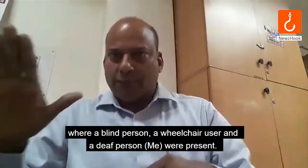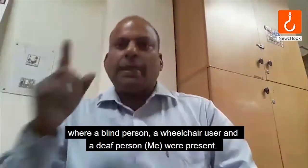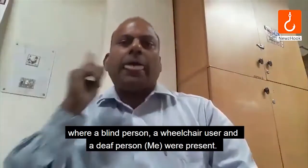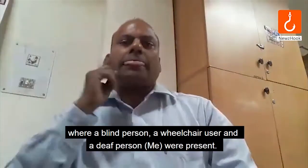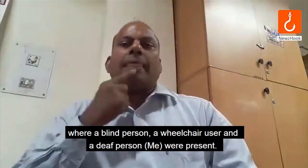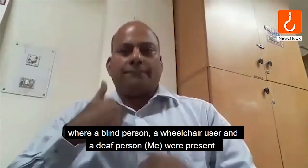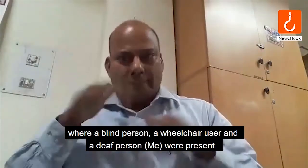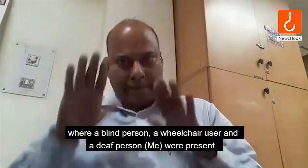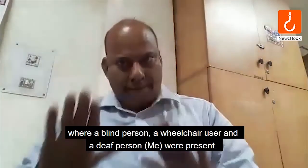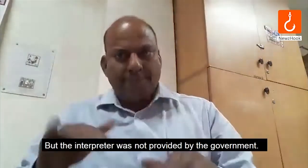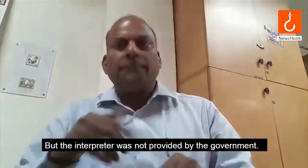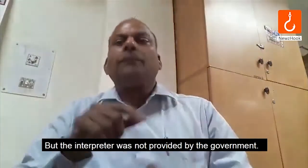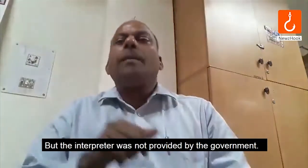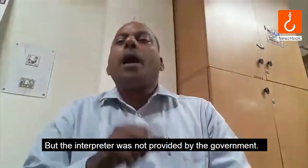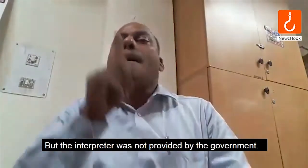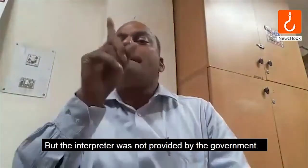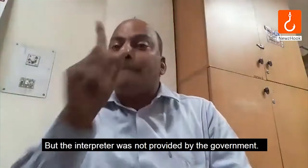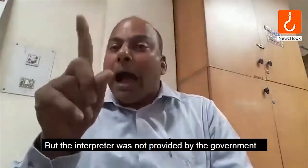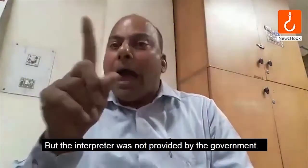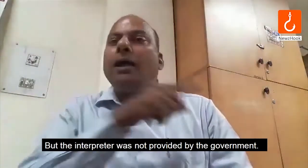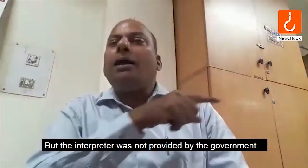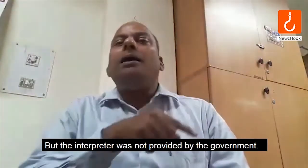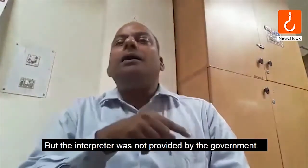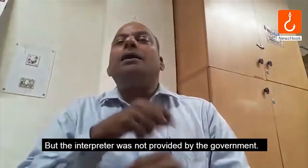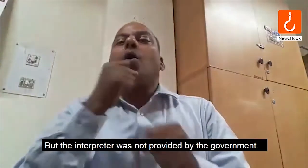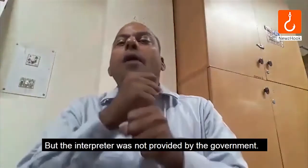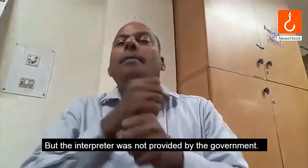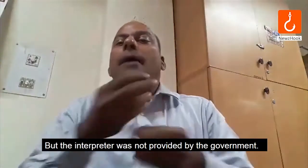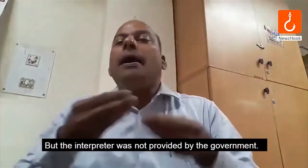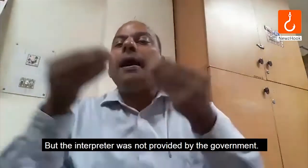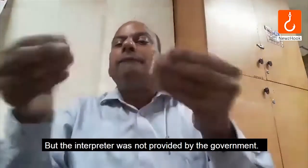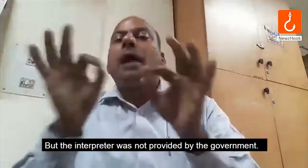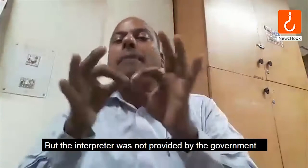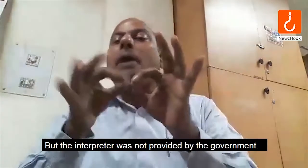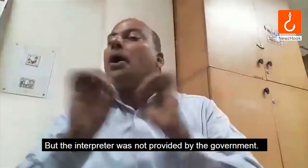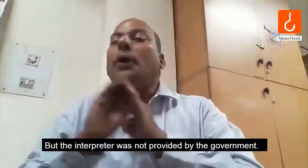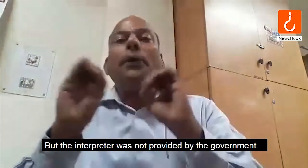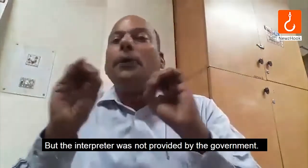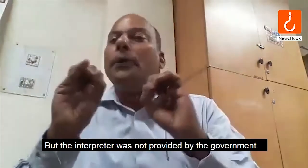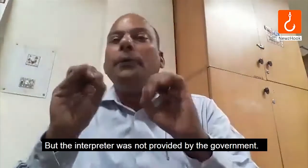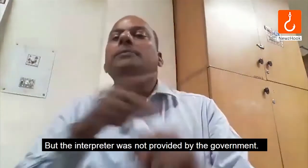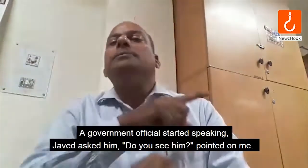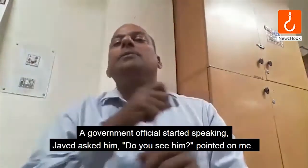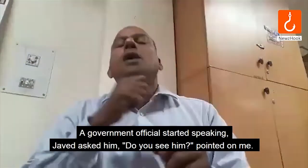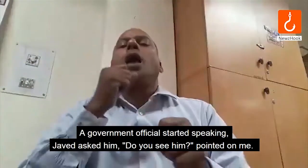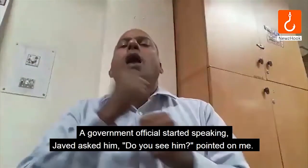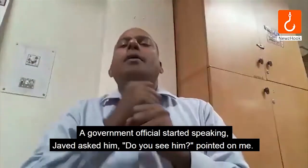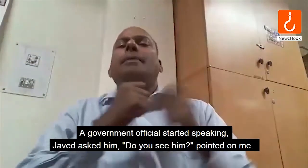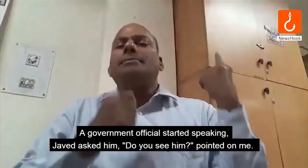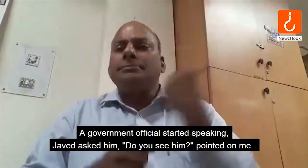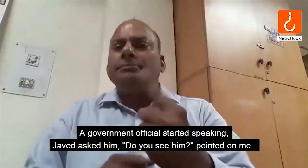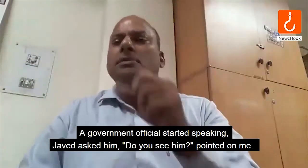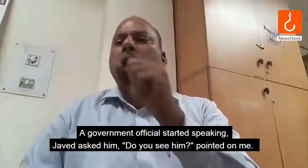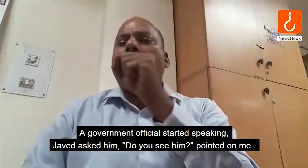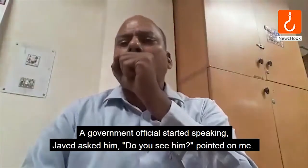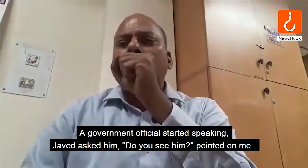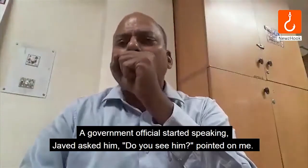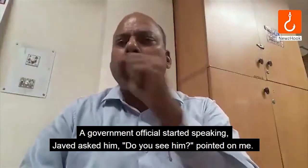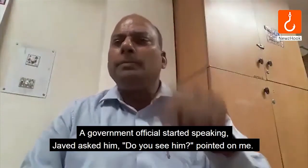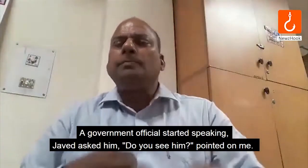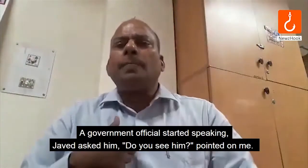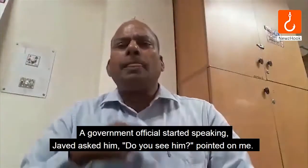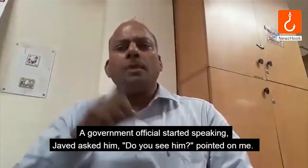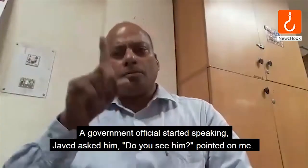me, were present. But the interpreter was not provided by the government. A government official started